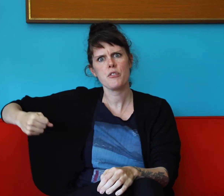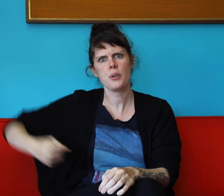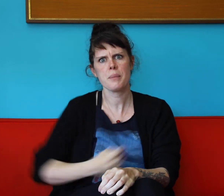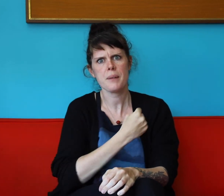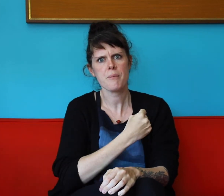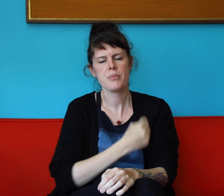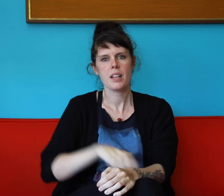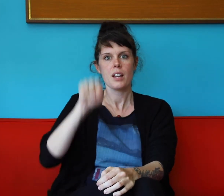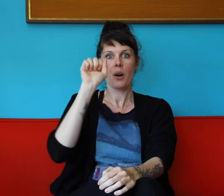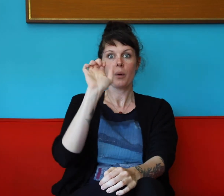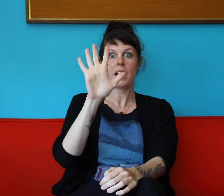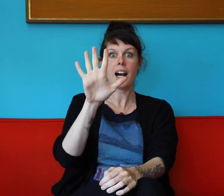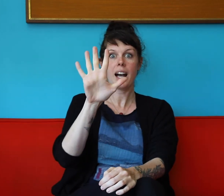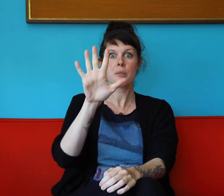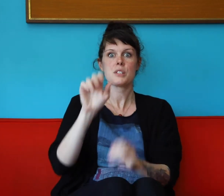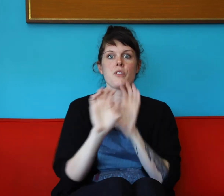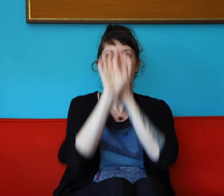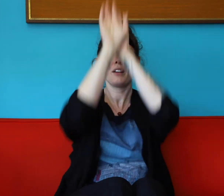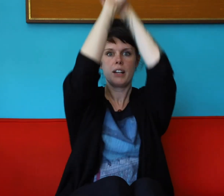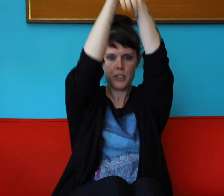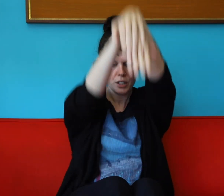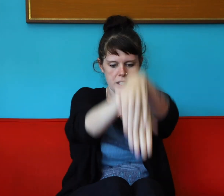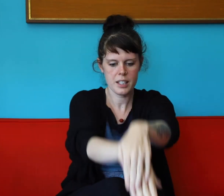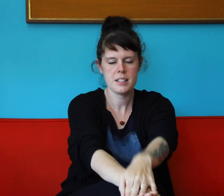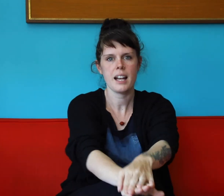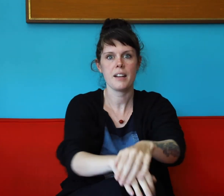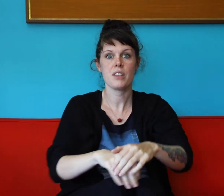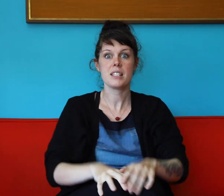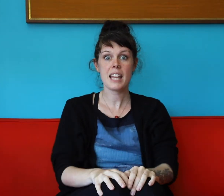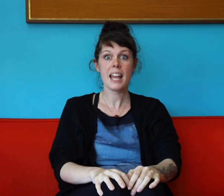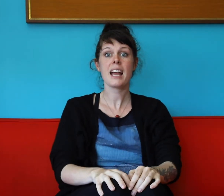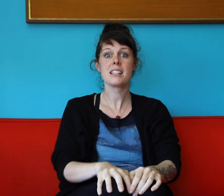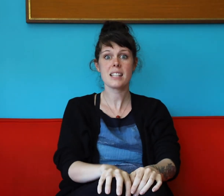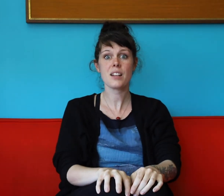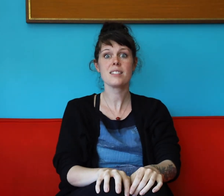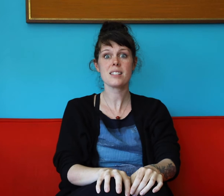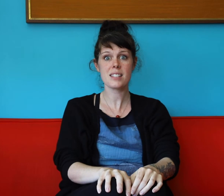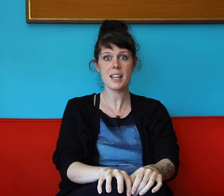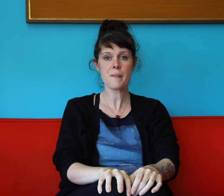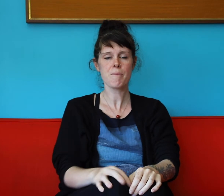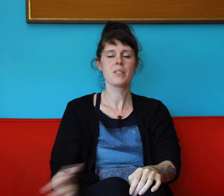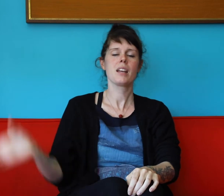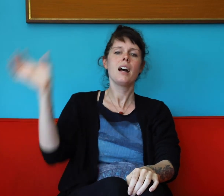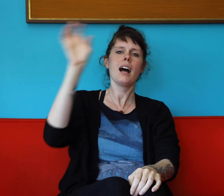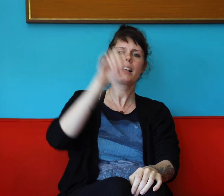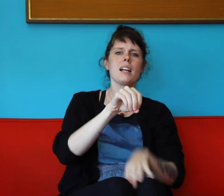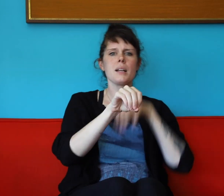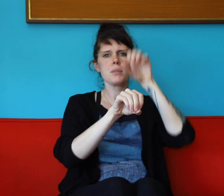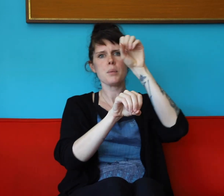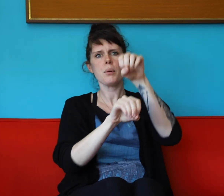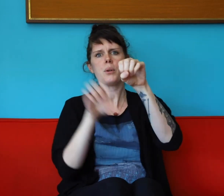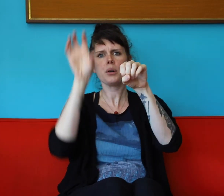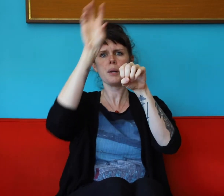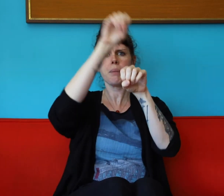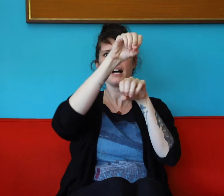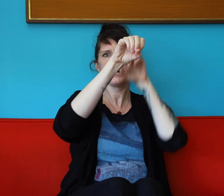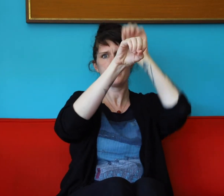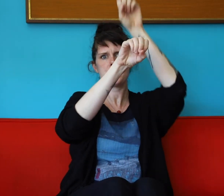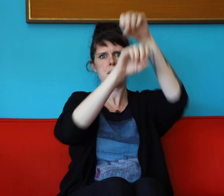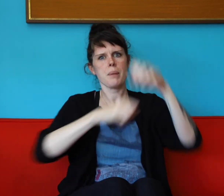for me. When I was five, I took a dive the day I sailed to sea. I climbed aboard a pirate ship